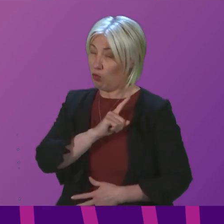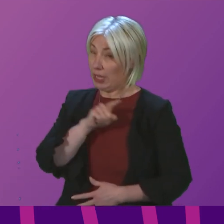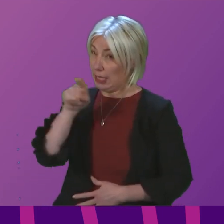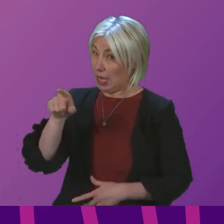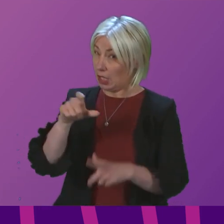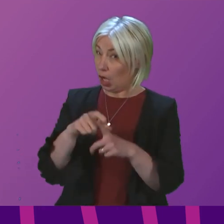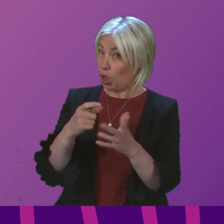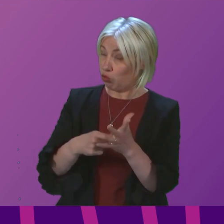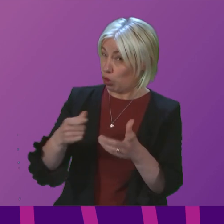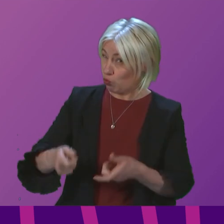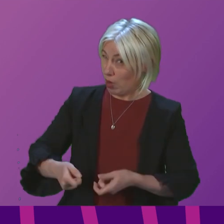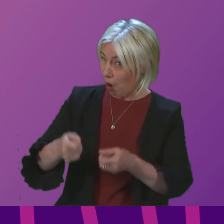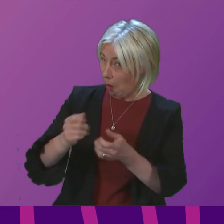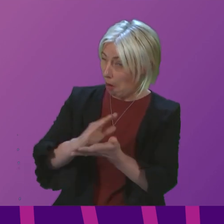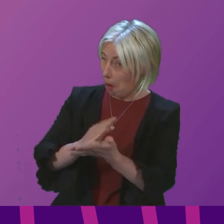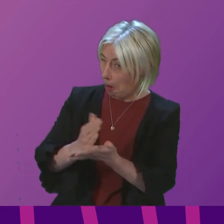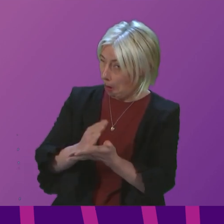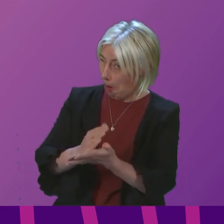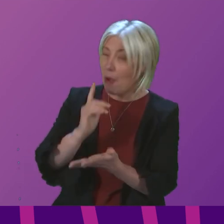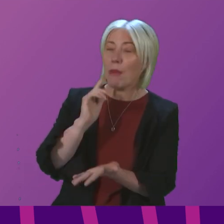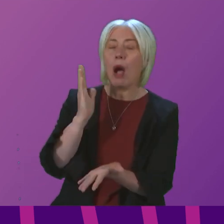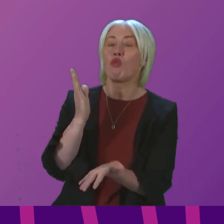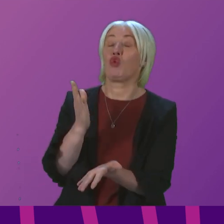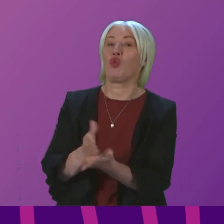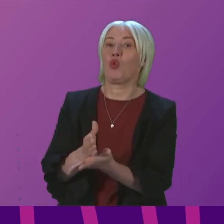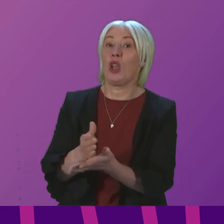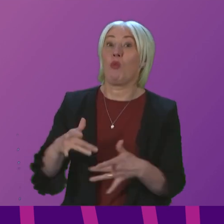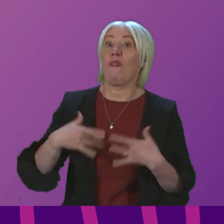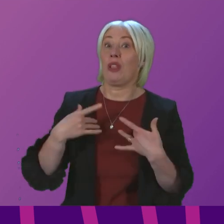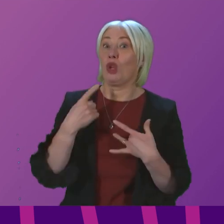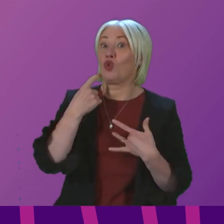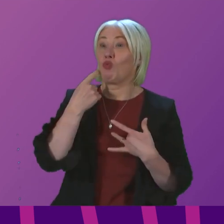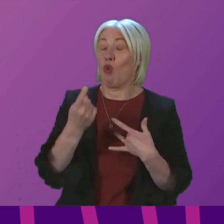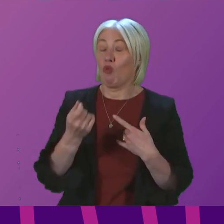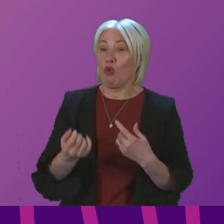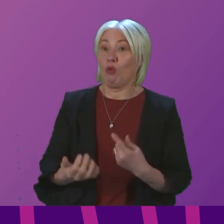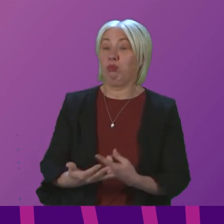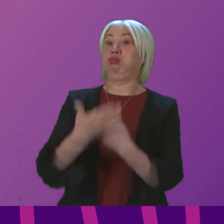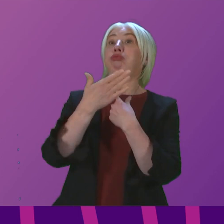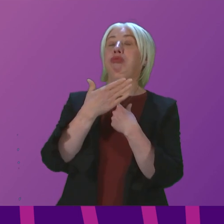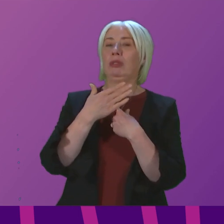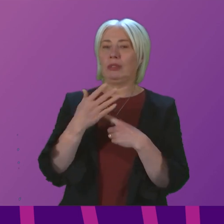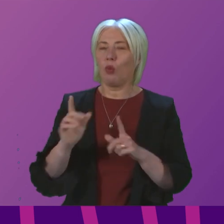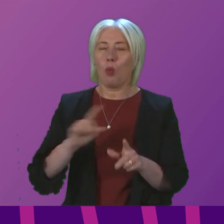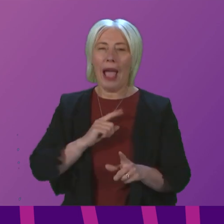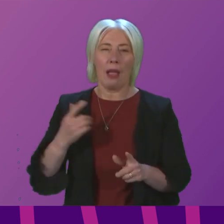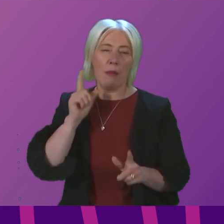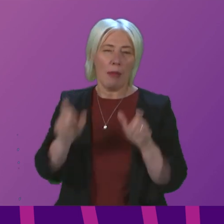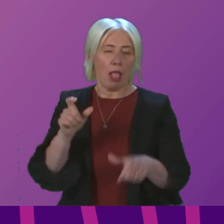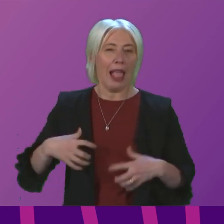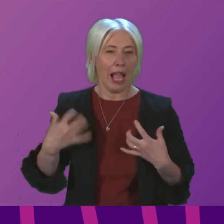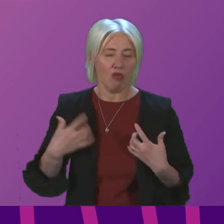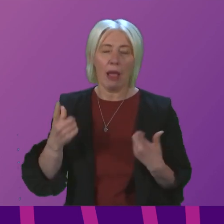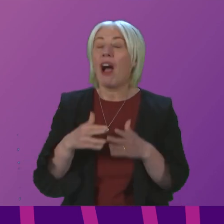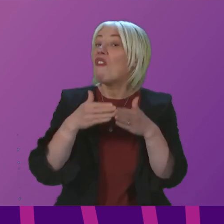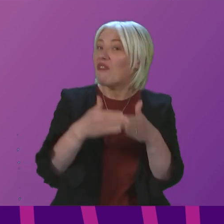has raised today, and I suspect he's going to feel the full force of that tomorrow. On the issue of ferries, I've made